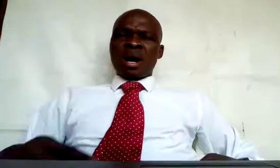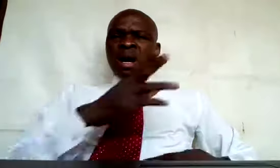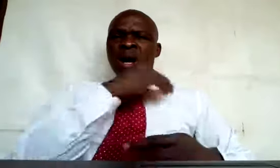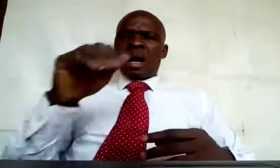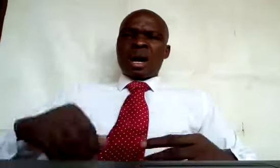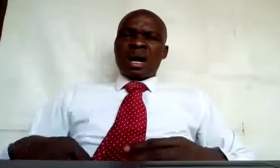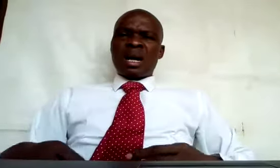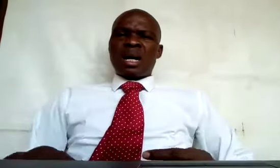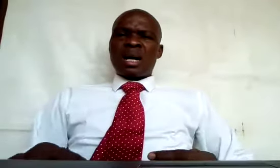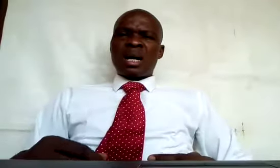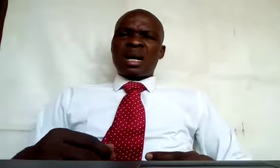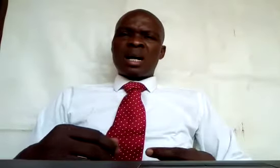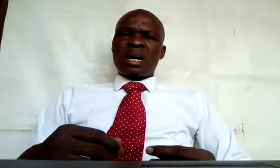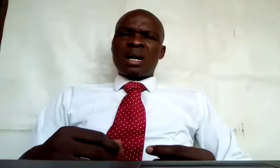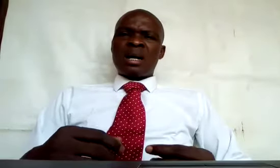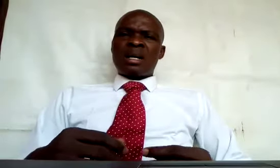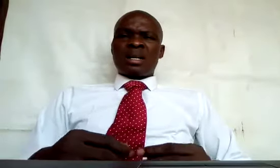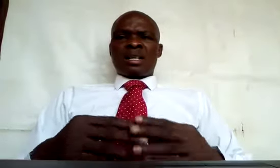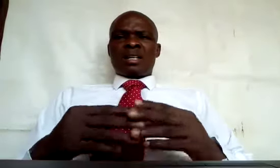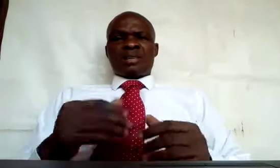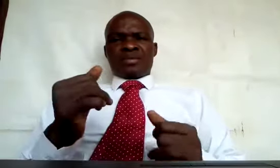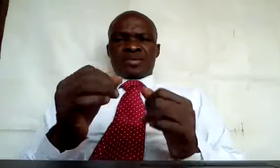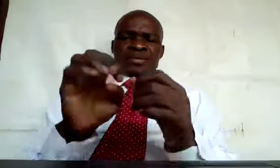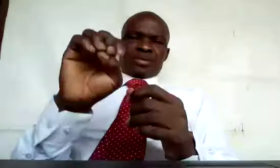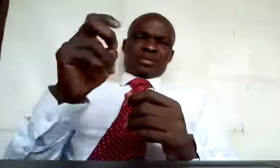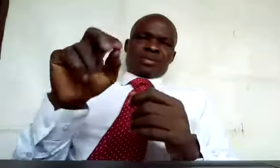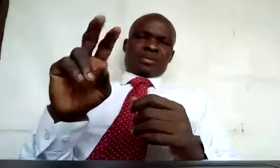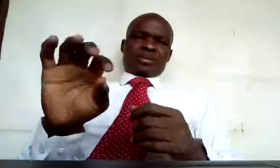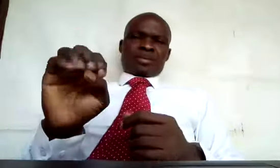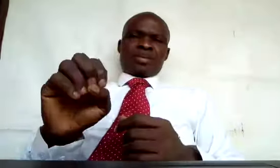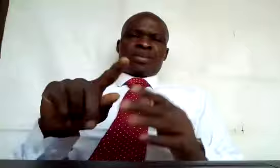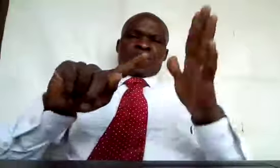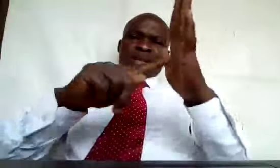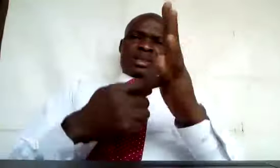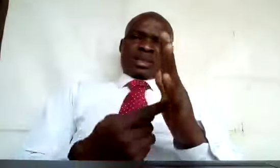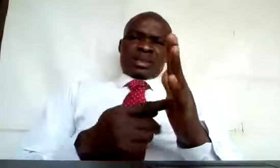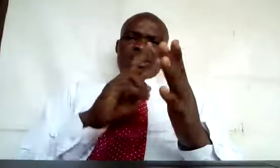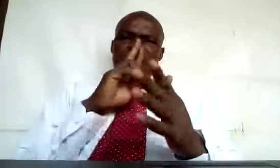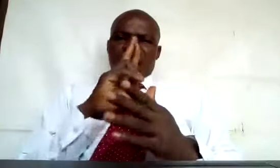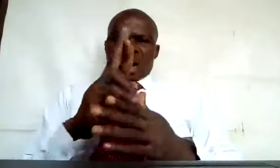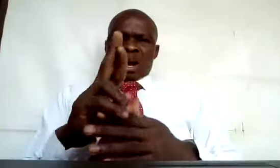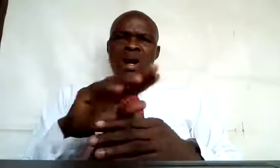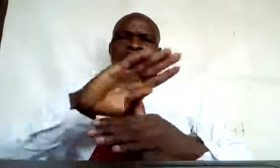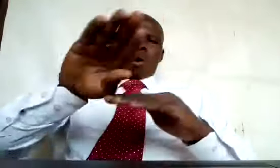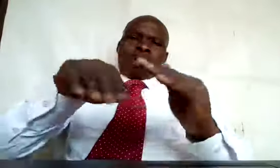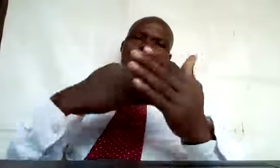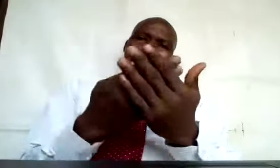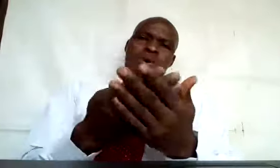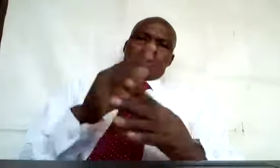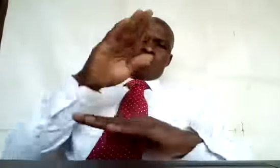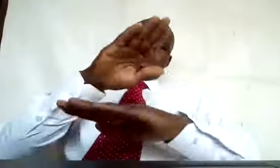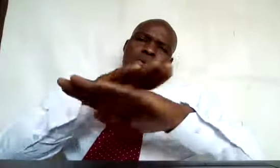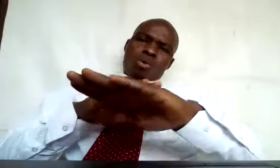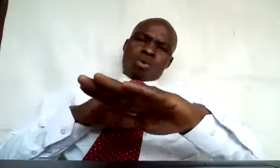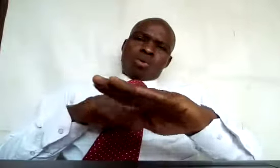even. These are all called two